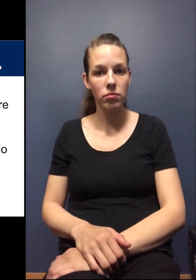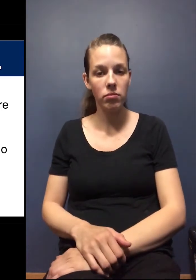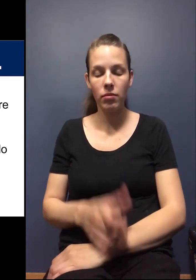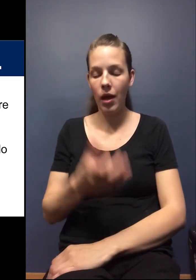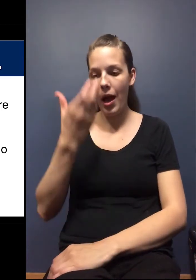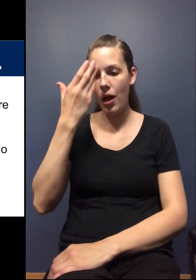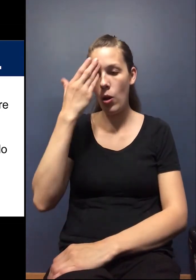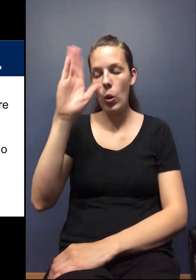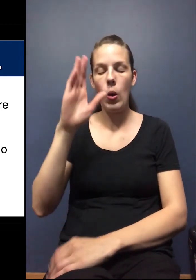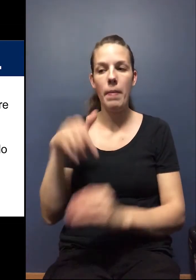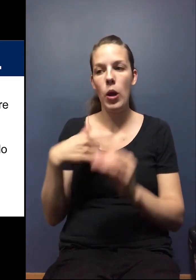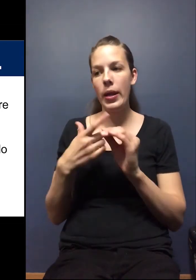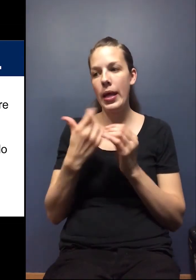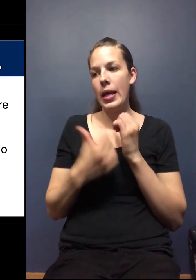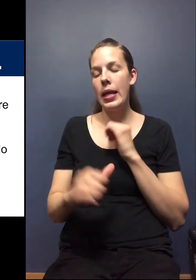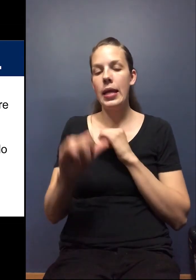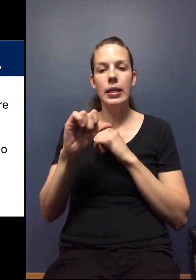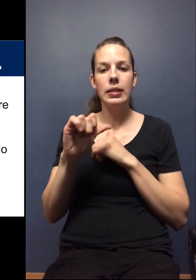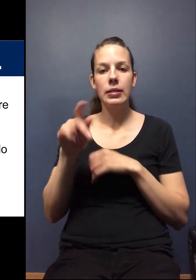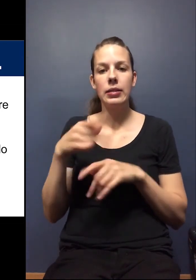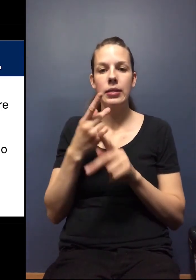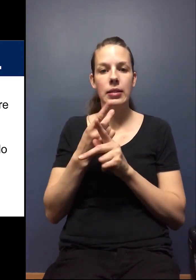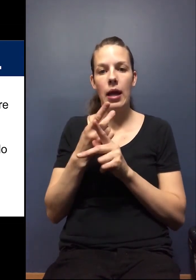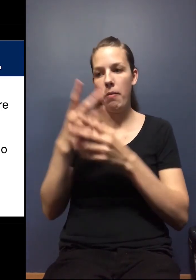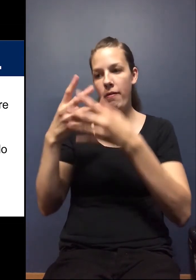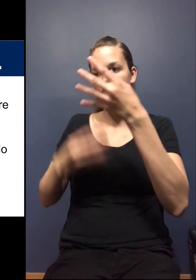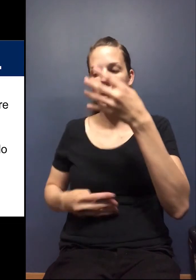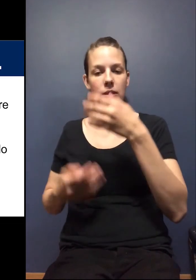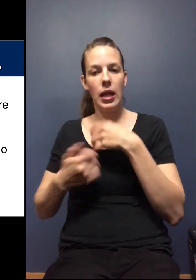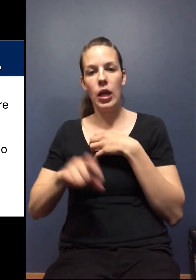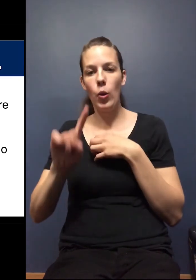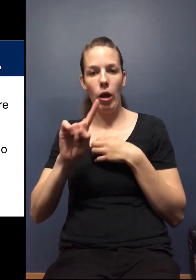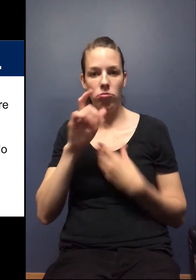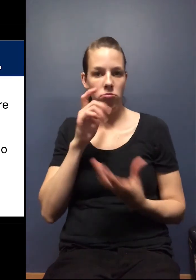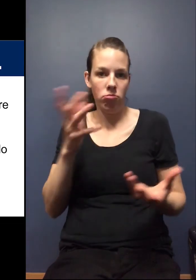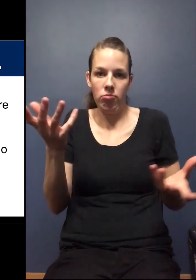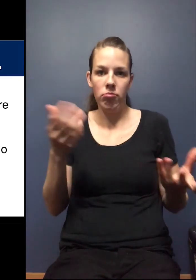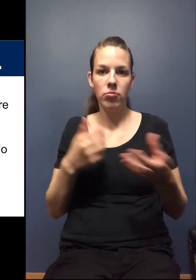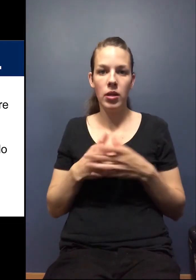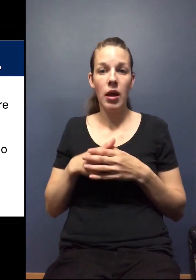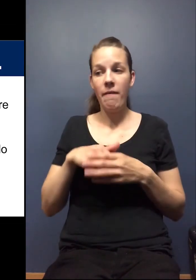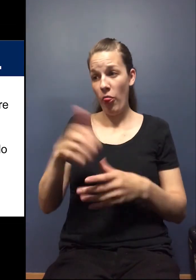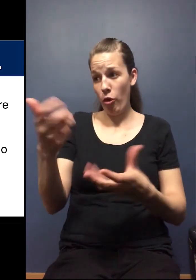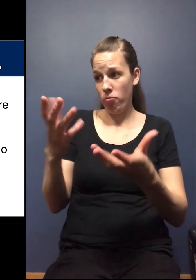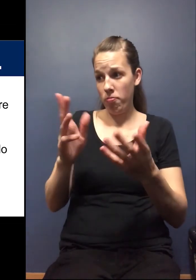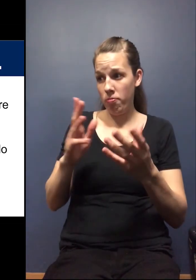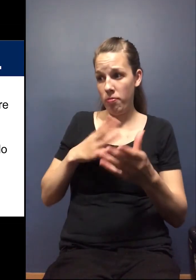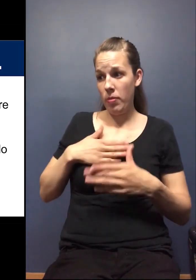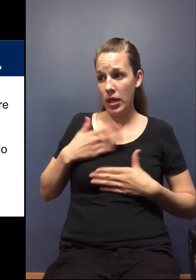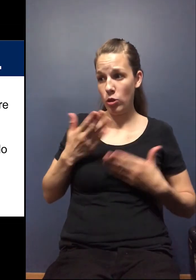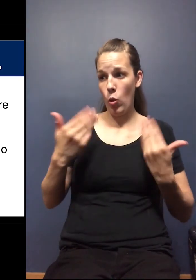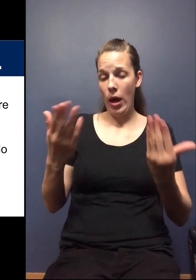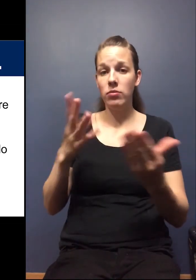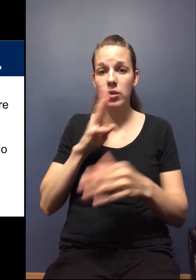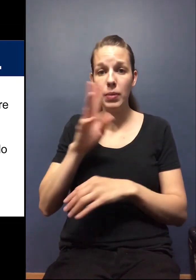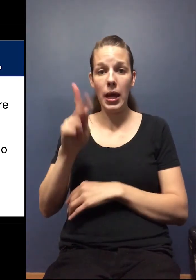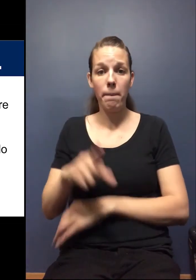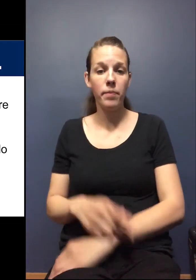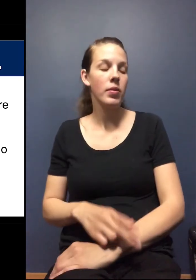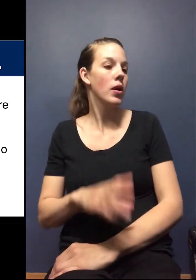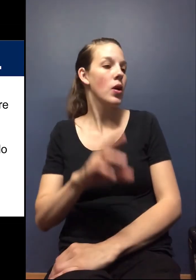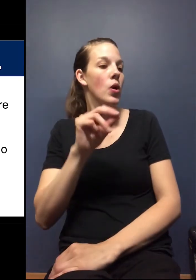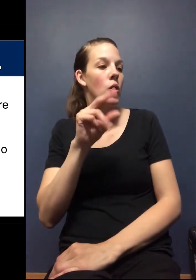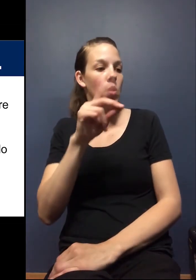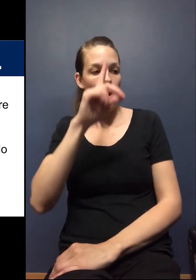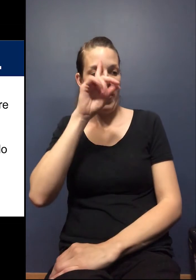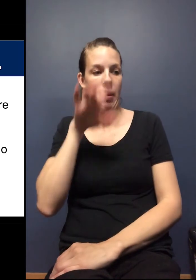I'm not aware of any type of, um, repository anywhere. Or if others are, please go ahead and speak up. No,